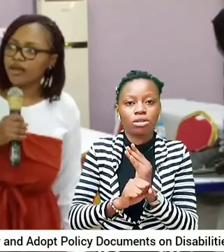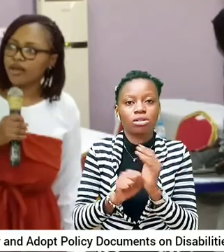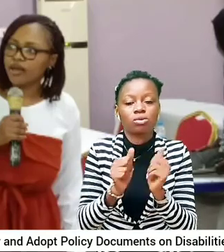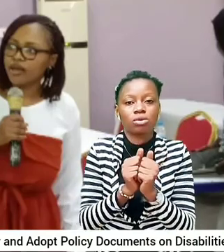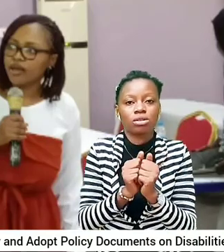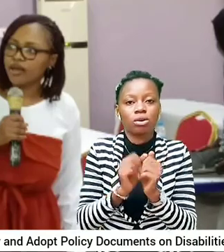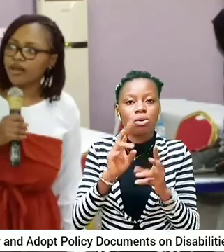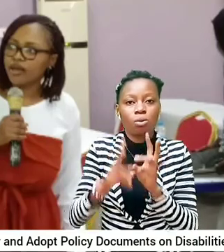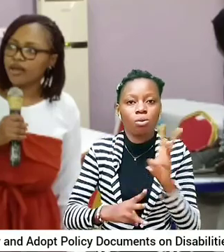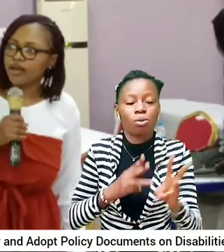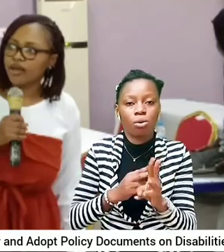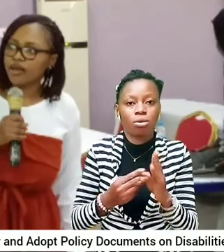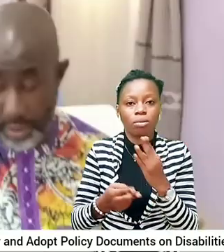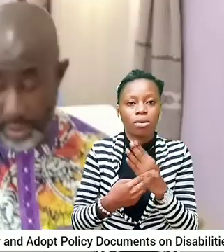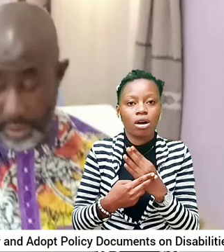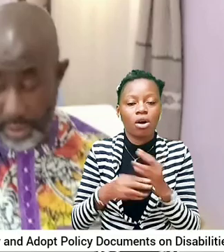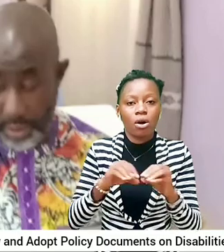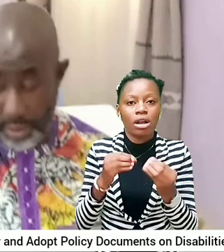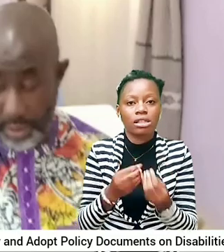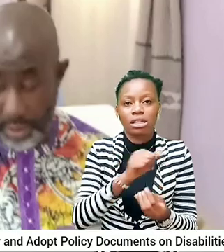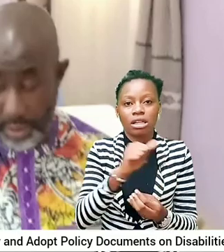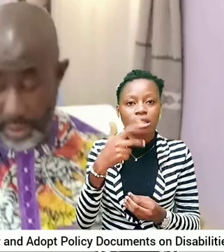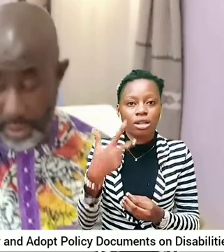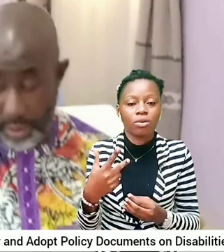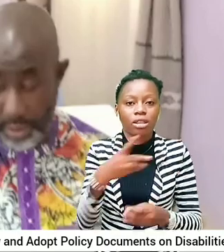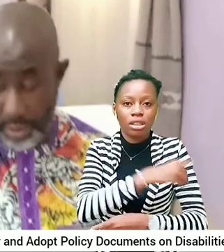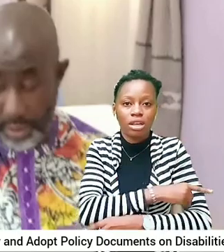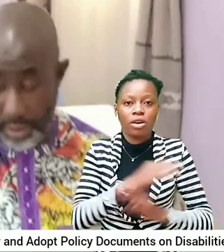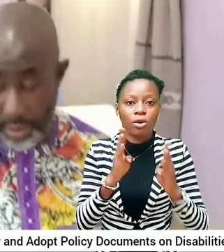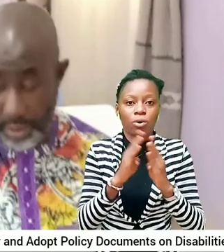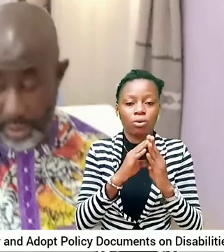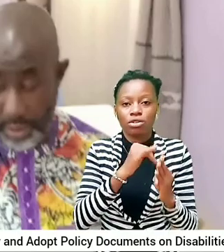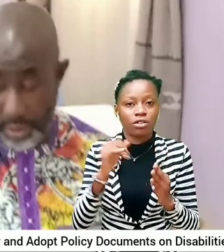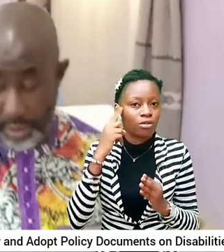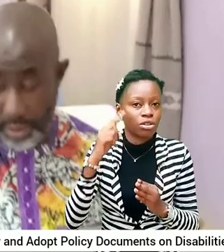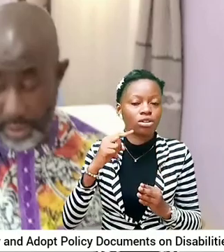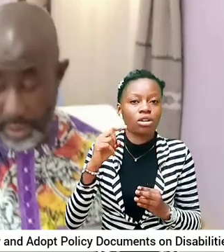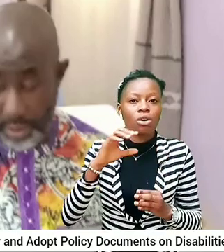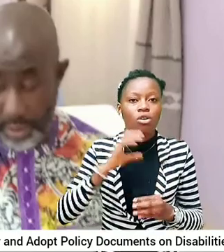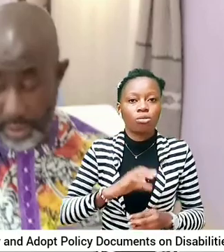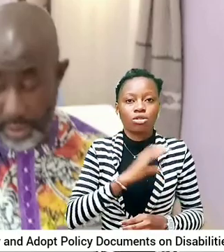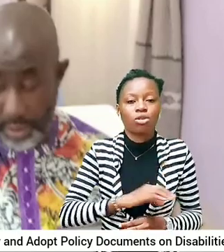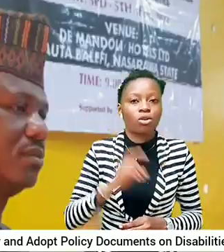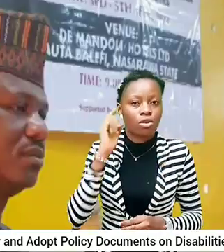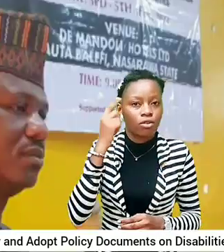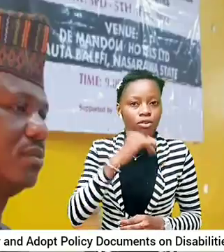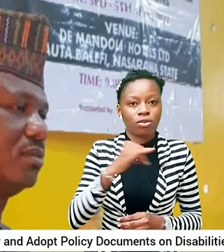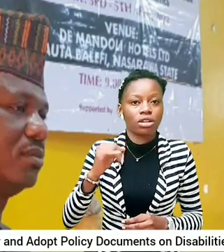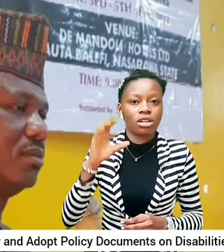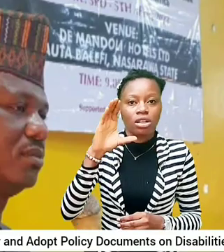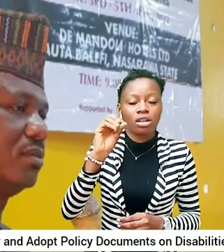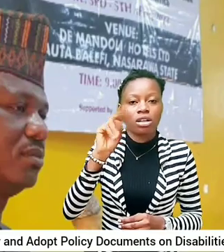organized a three-day retreat for the Commission Governor in Council private sector